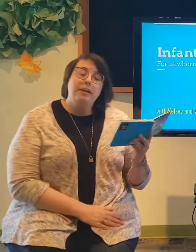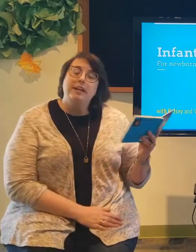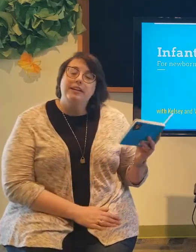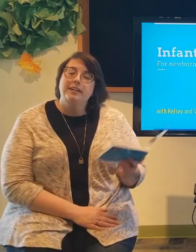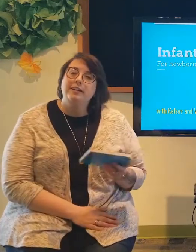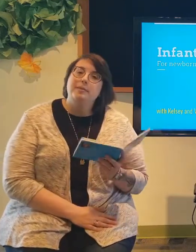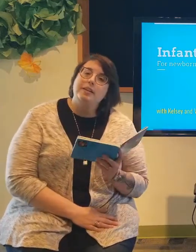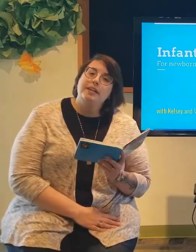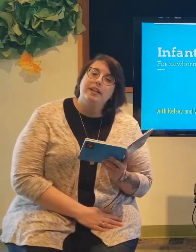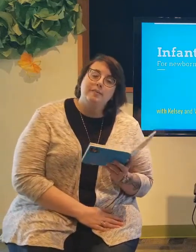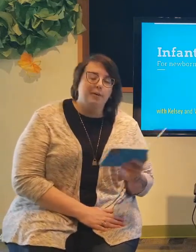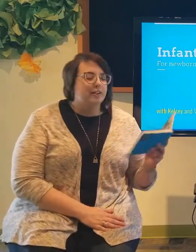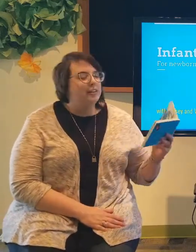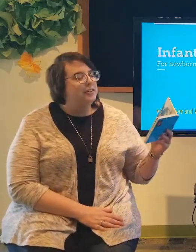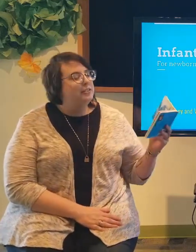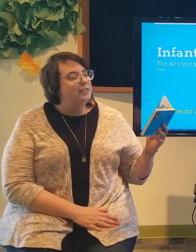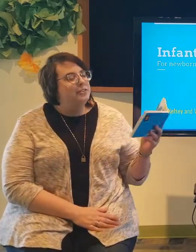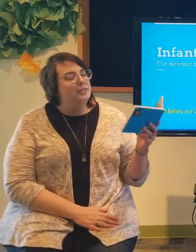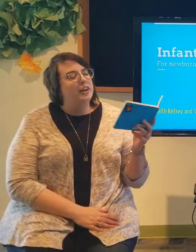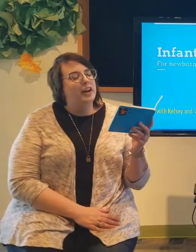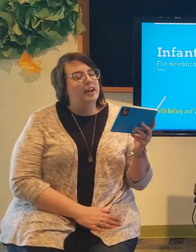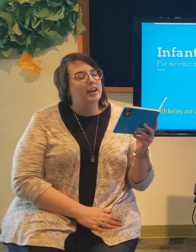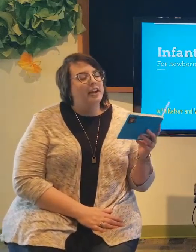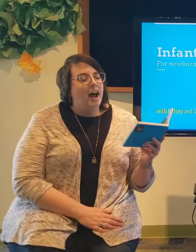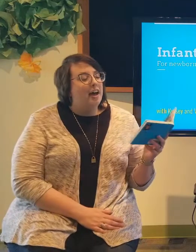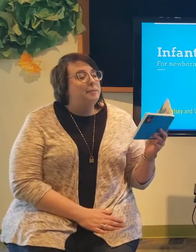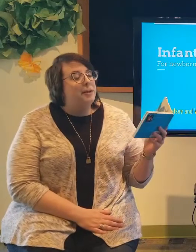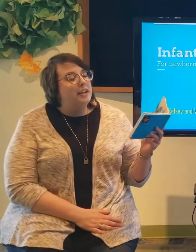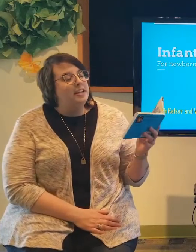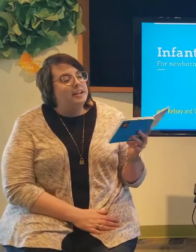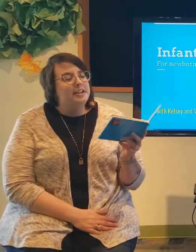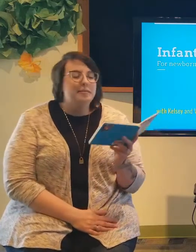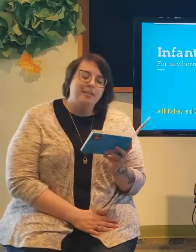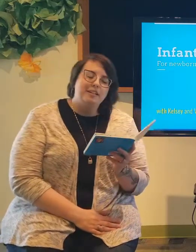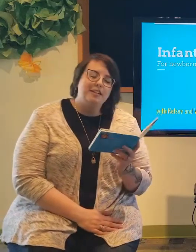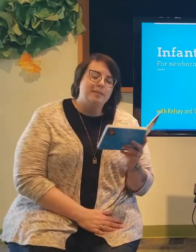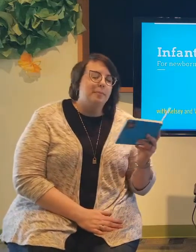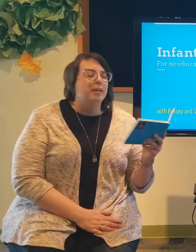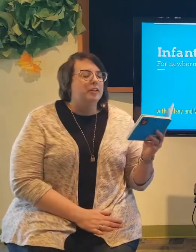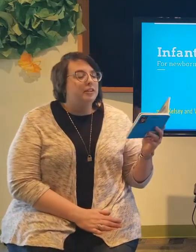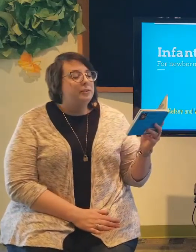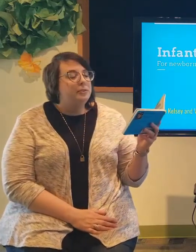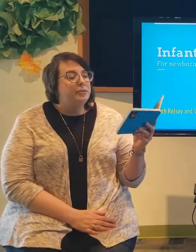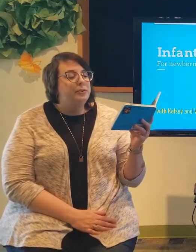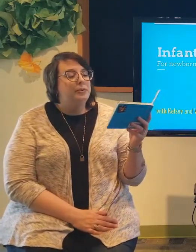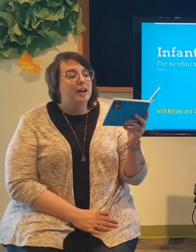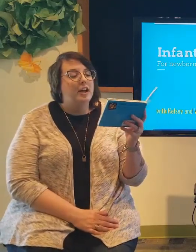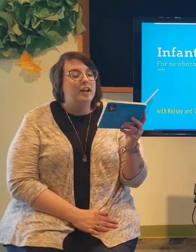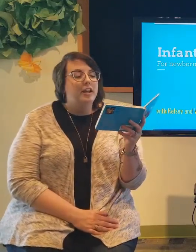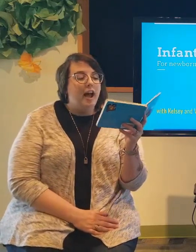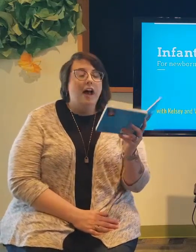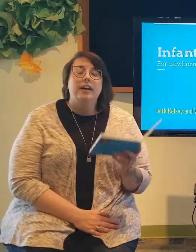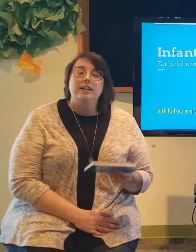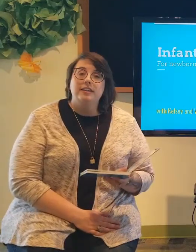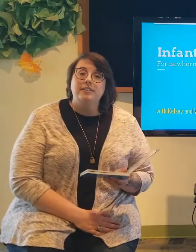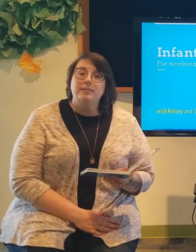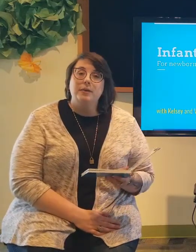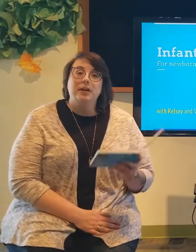Baby beluga, baby beluga, is the water